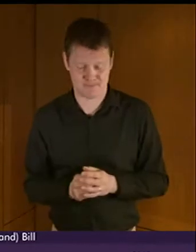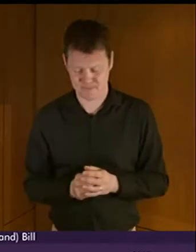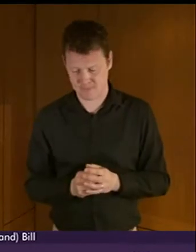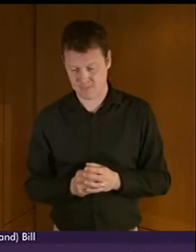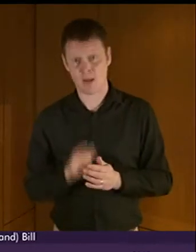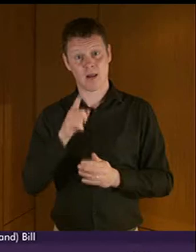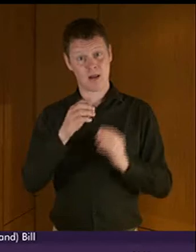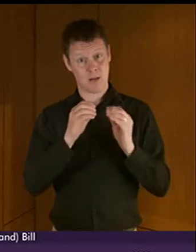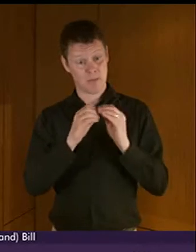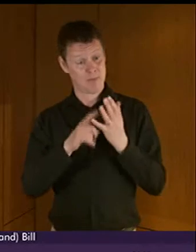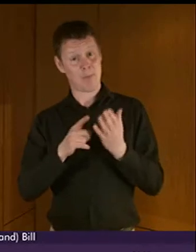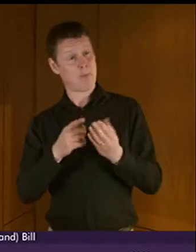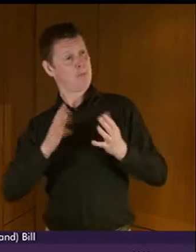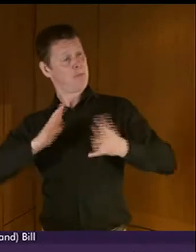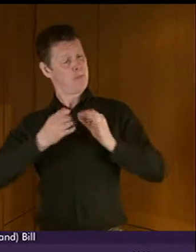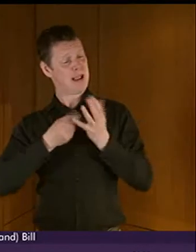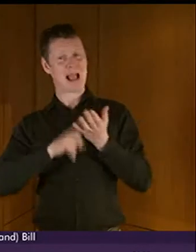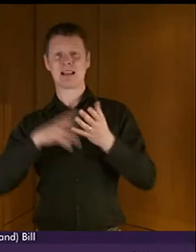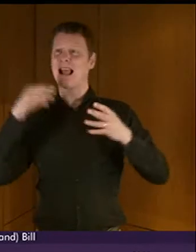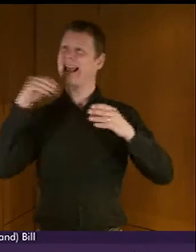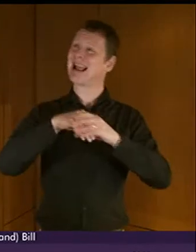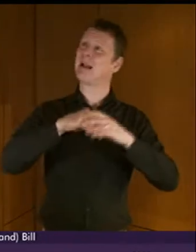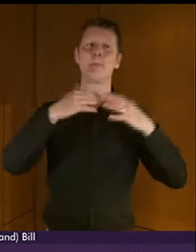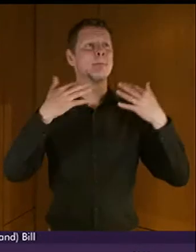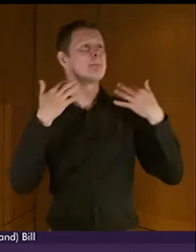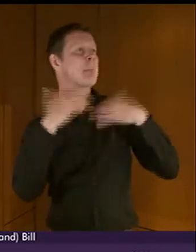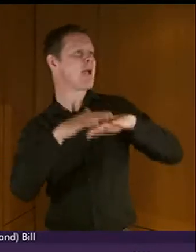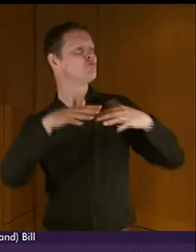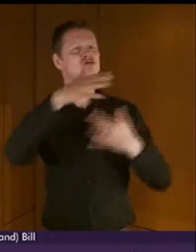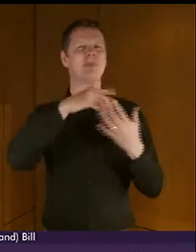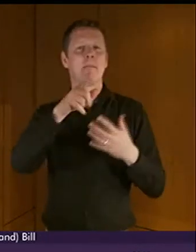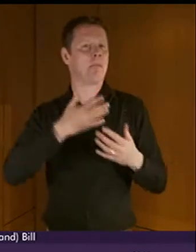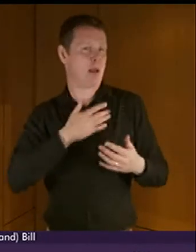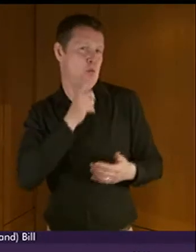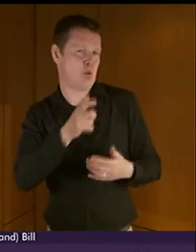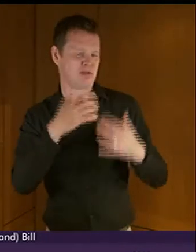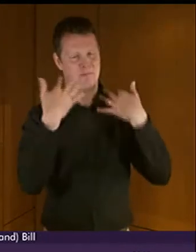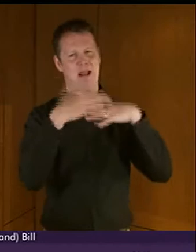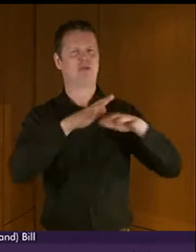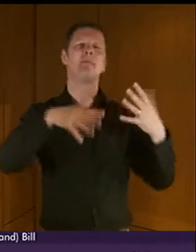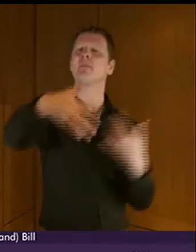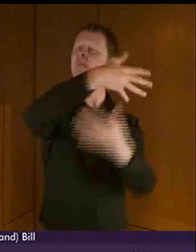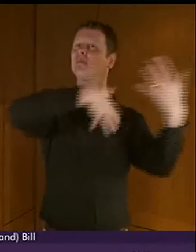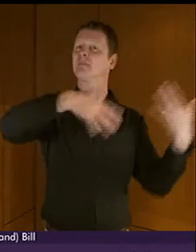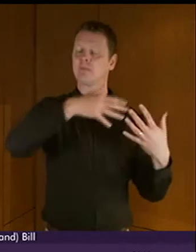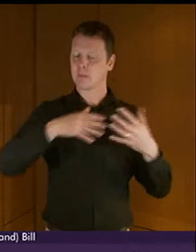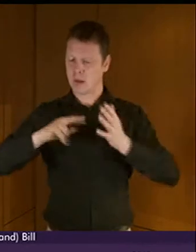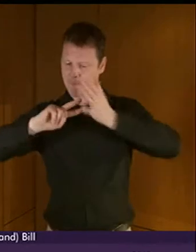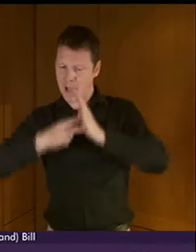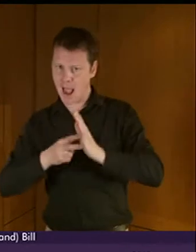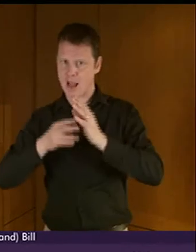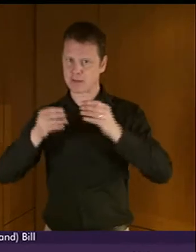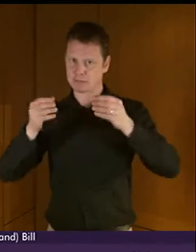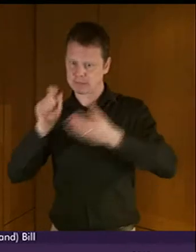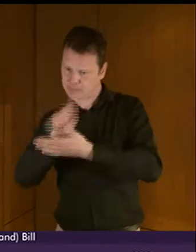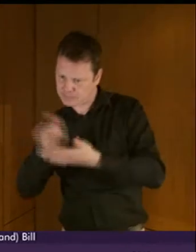BSL into the mainstream, and those are my words rather than anybody else's, and if it's to build up plans and put together plans as to